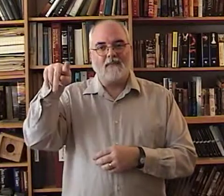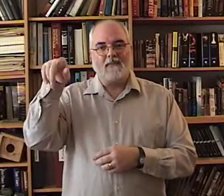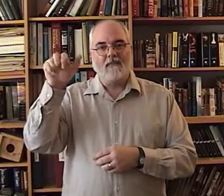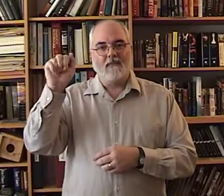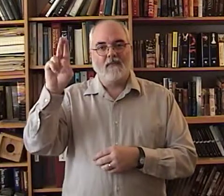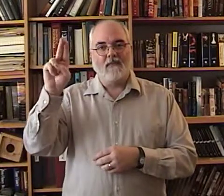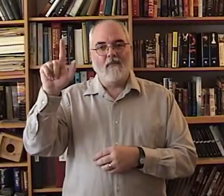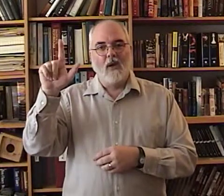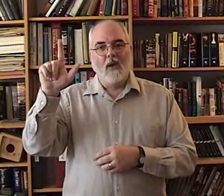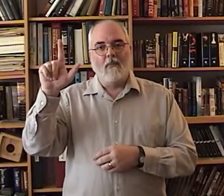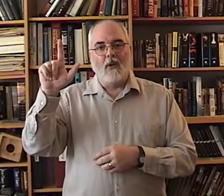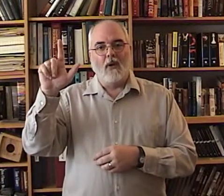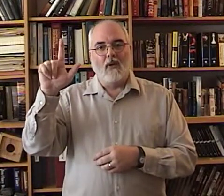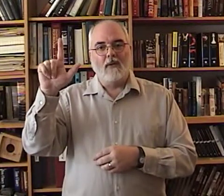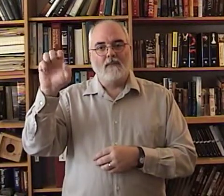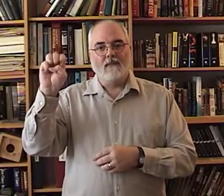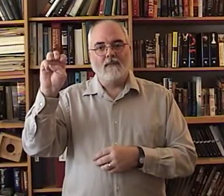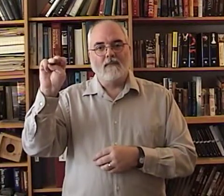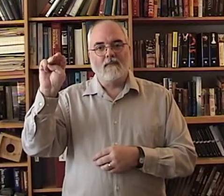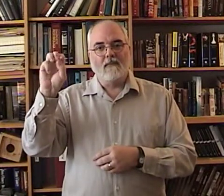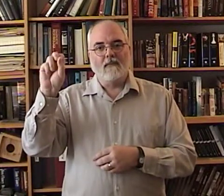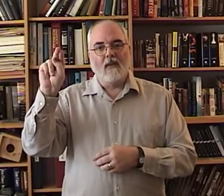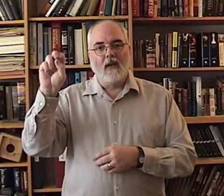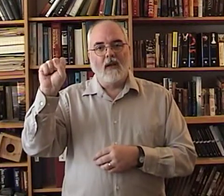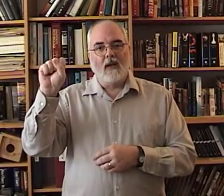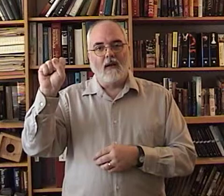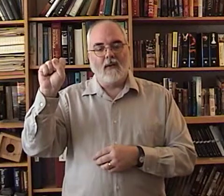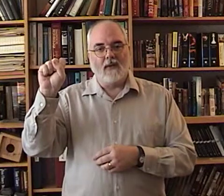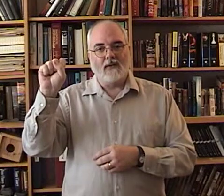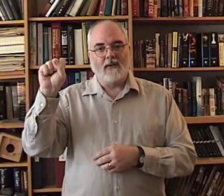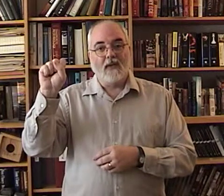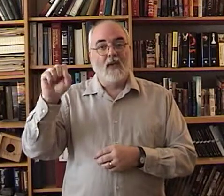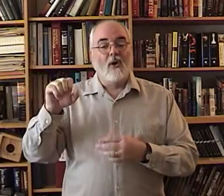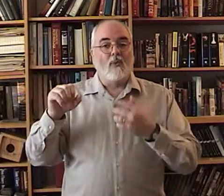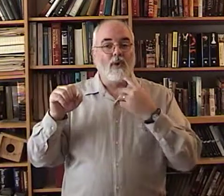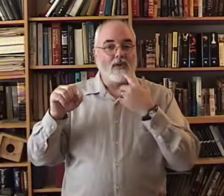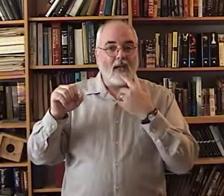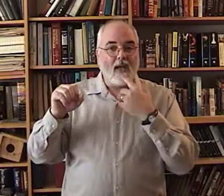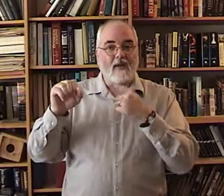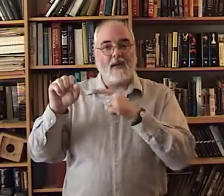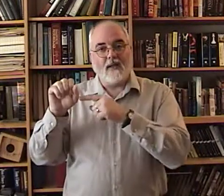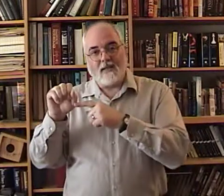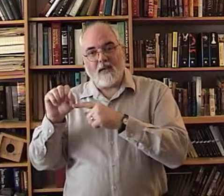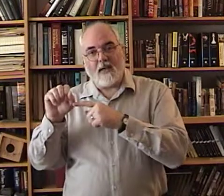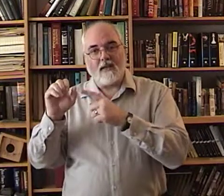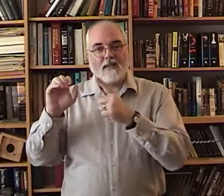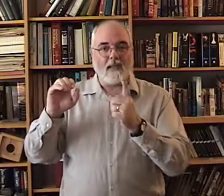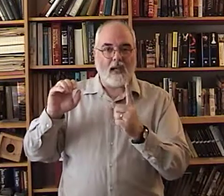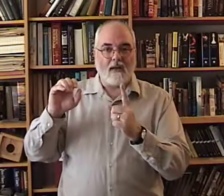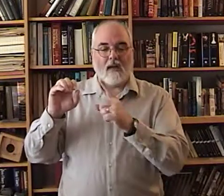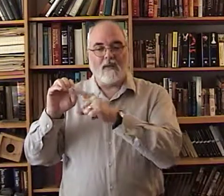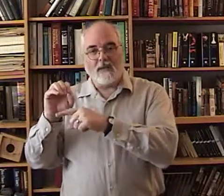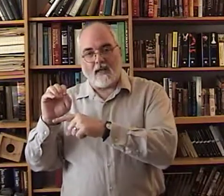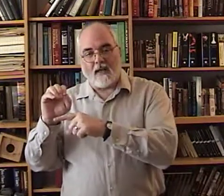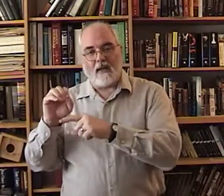paul lemons where you say it and then sign it say it and then sign it